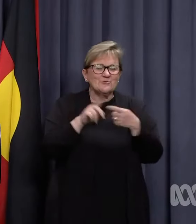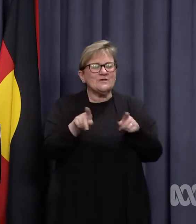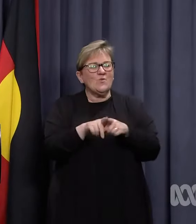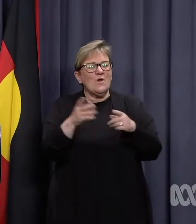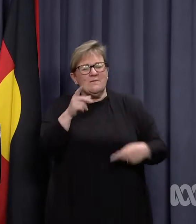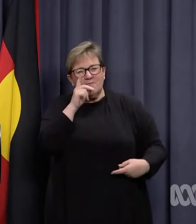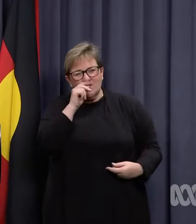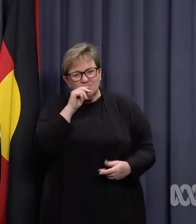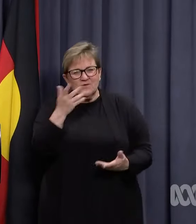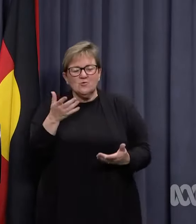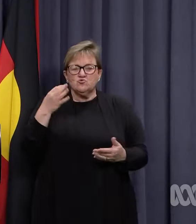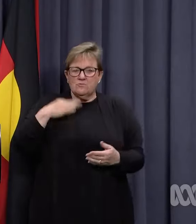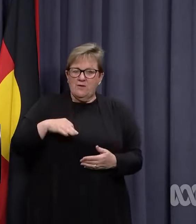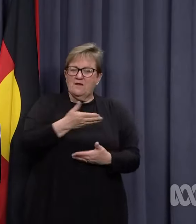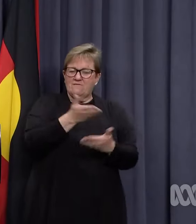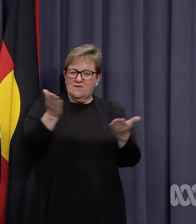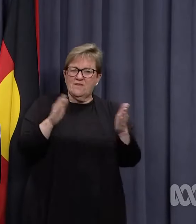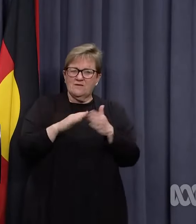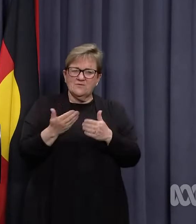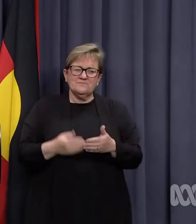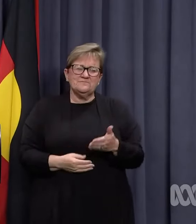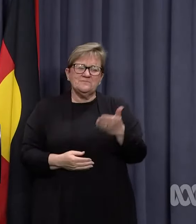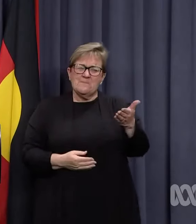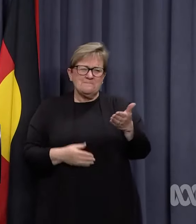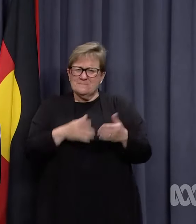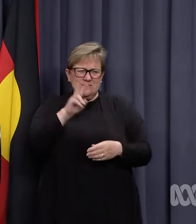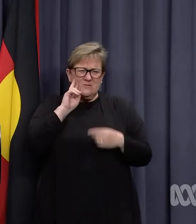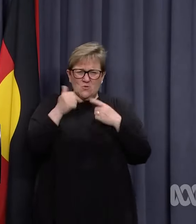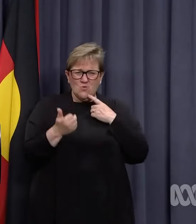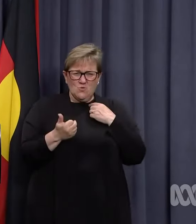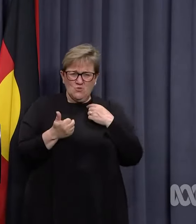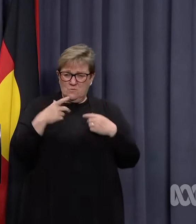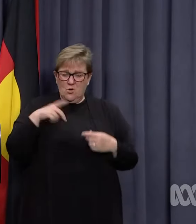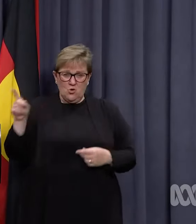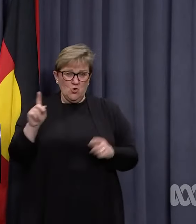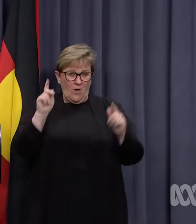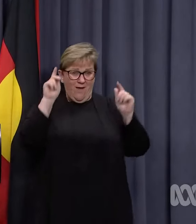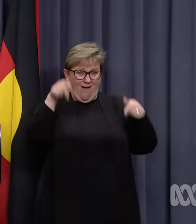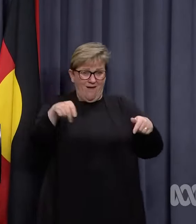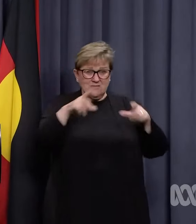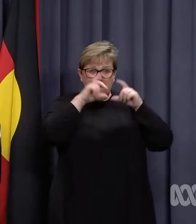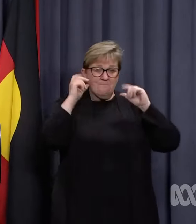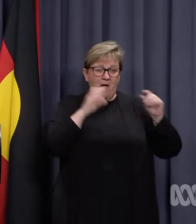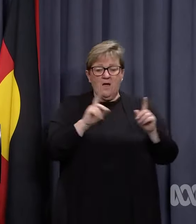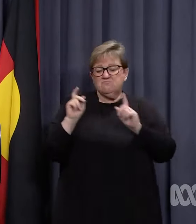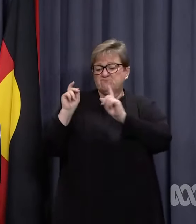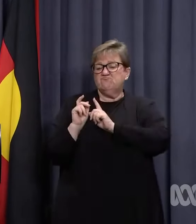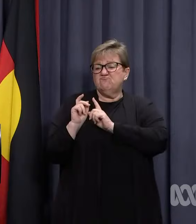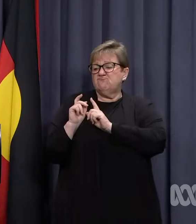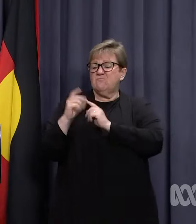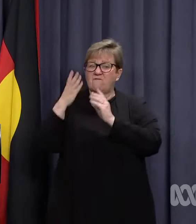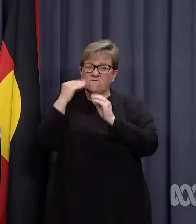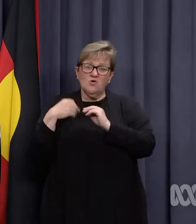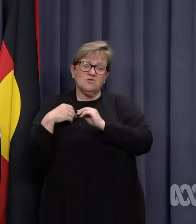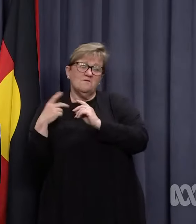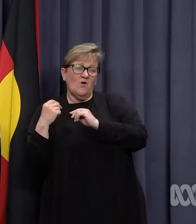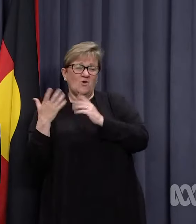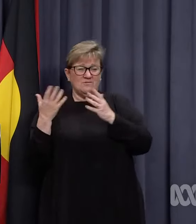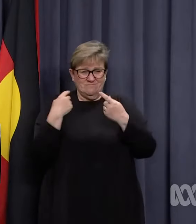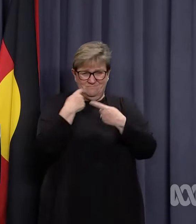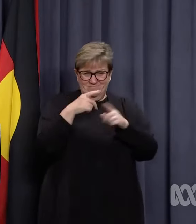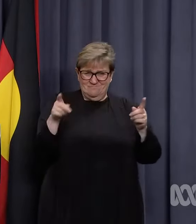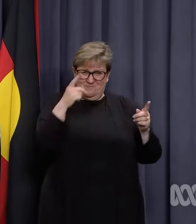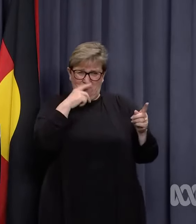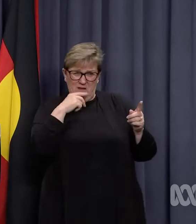where possible that are going to benefit those communities. Is it a good look though? mean, it was outside but you were maskless, shoulder to shoulder, while you're telling